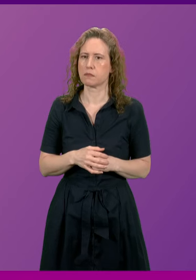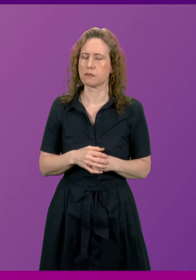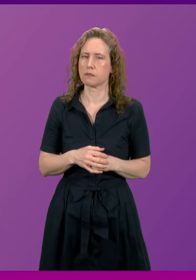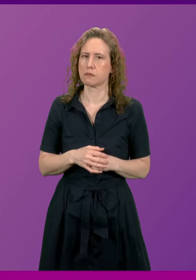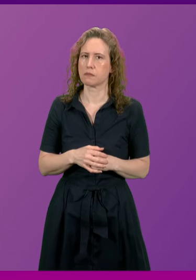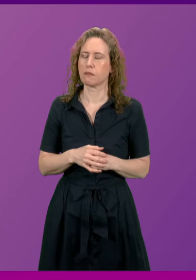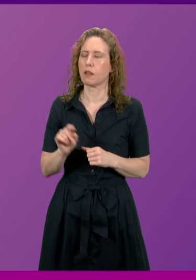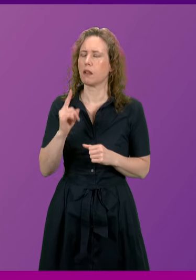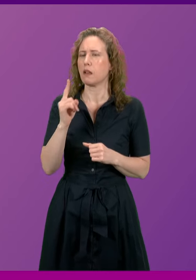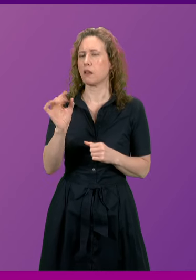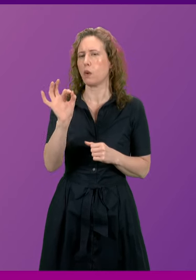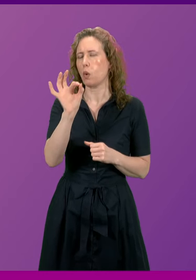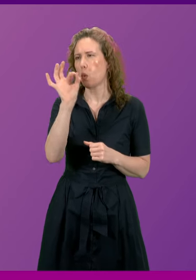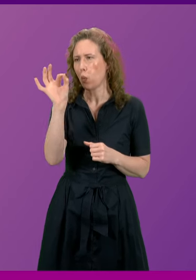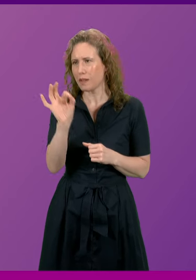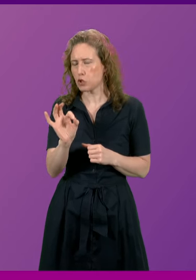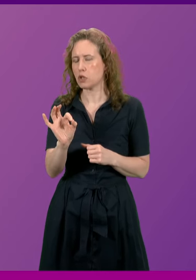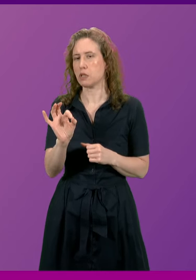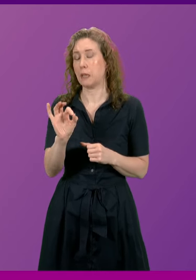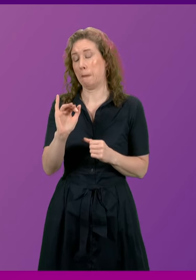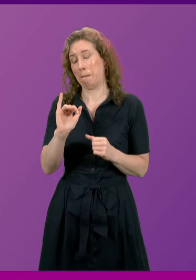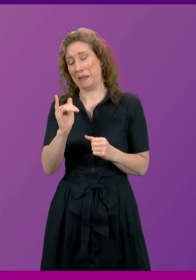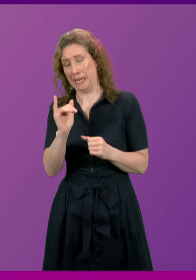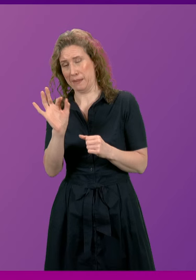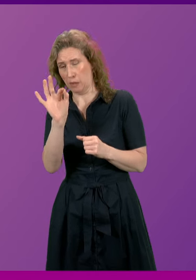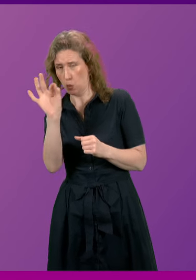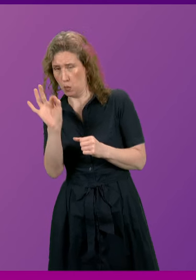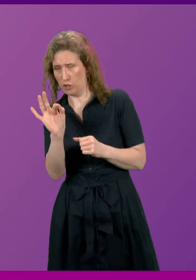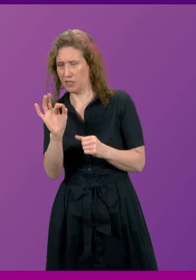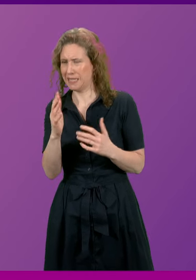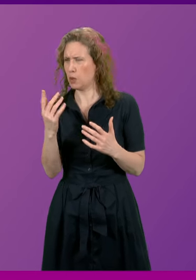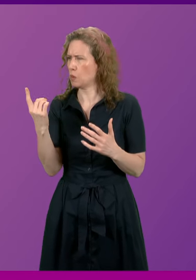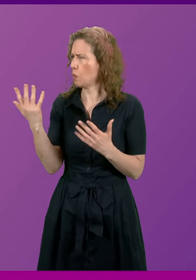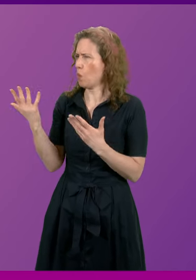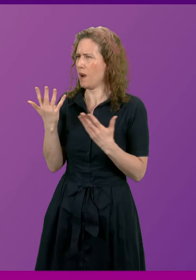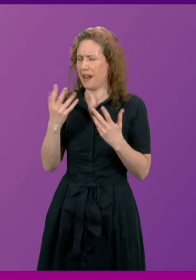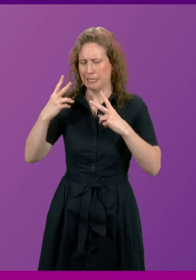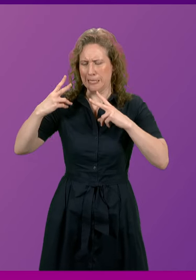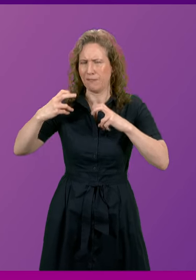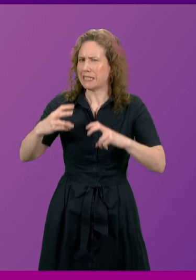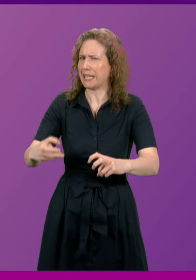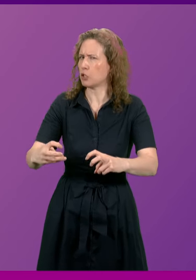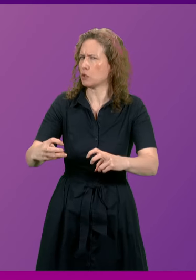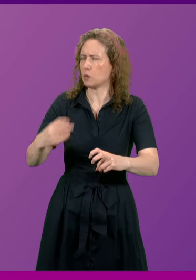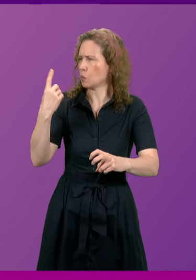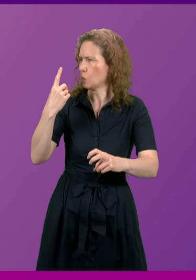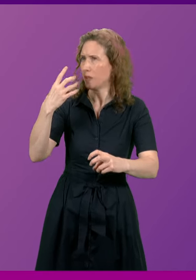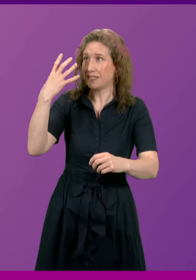The question that may be lurking in amongst there is where statutory investigations are about the